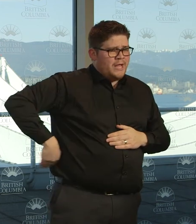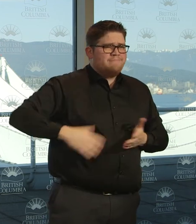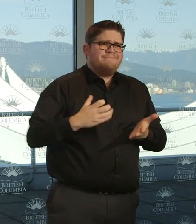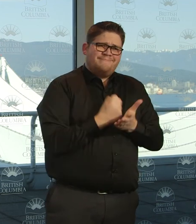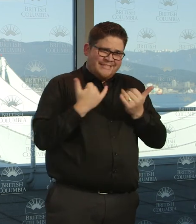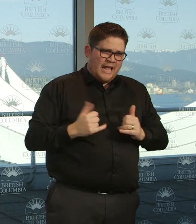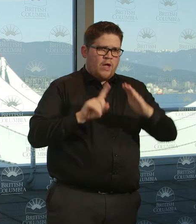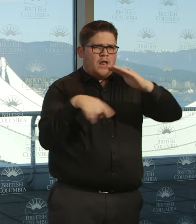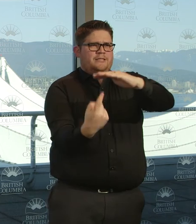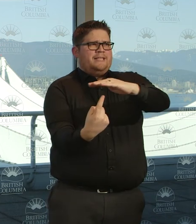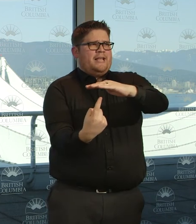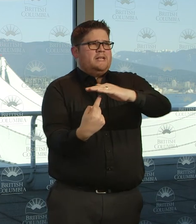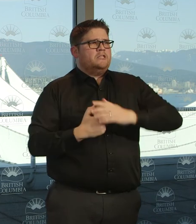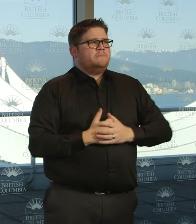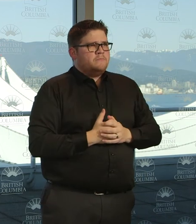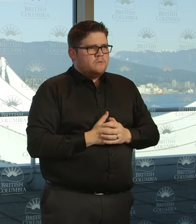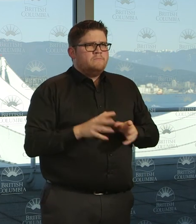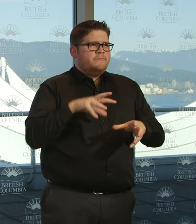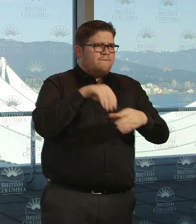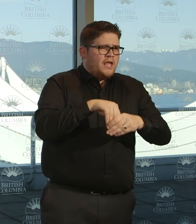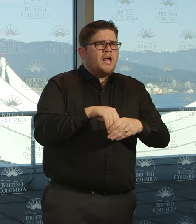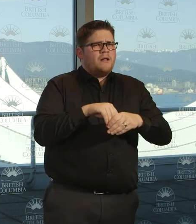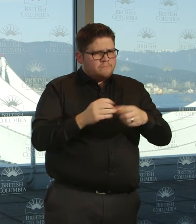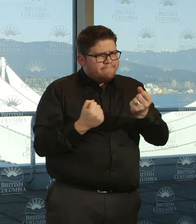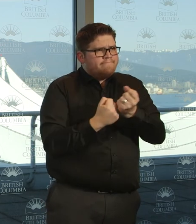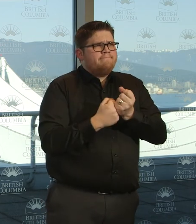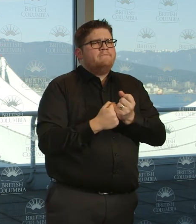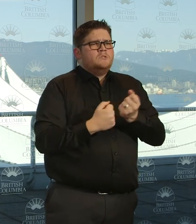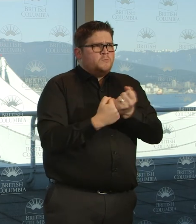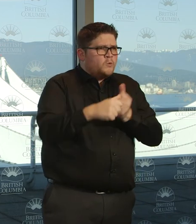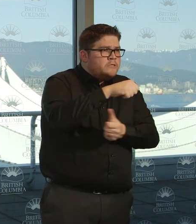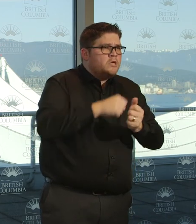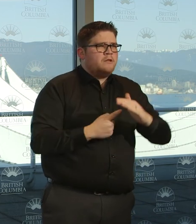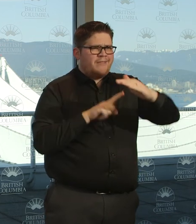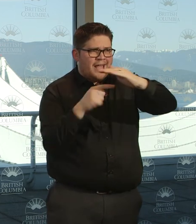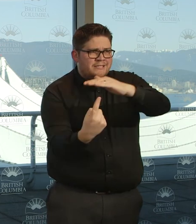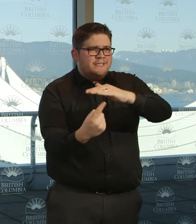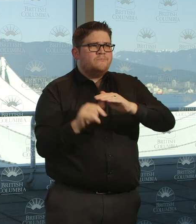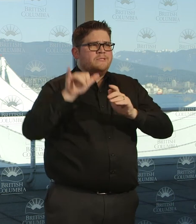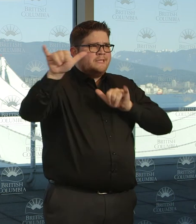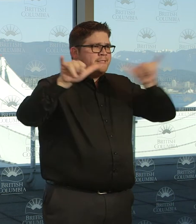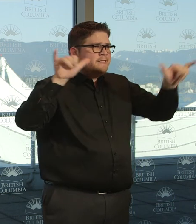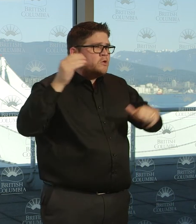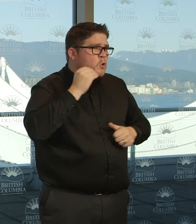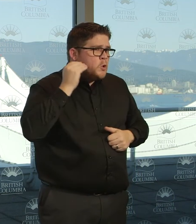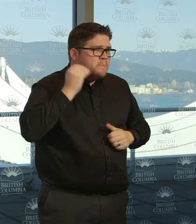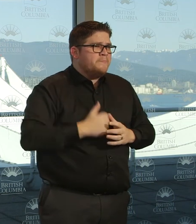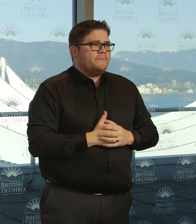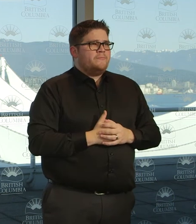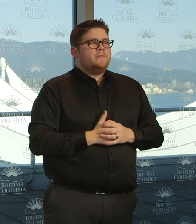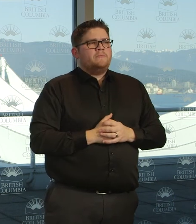It's not too late to join the fight. We are asking you to take part today to take your civic responsibility. But your